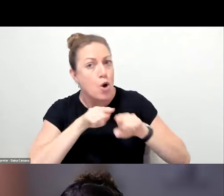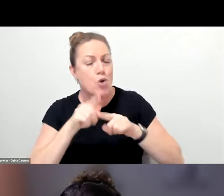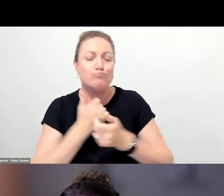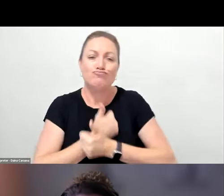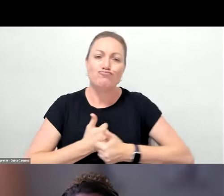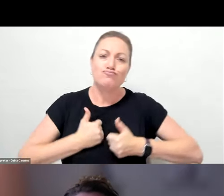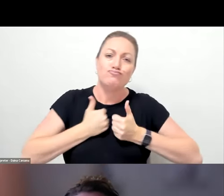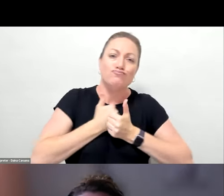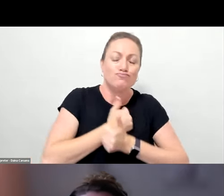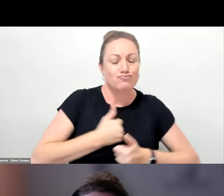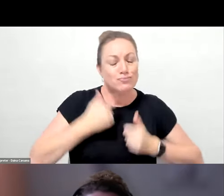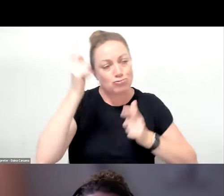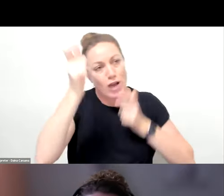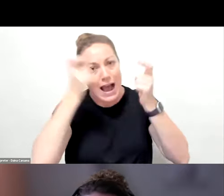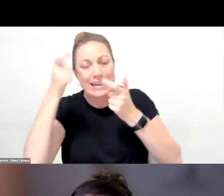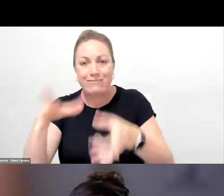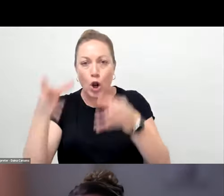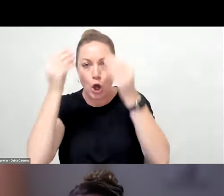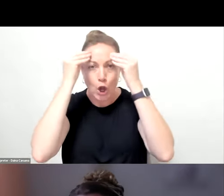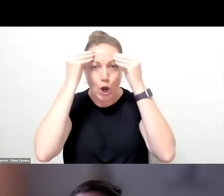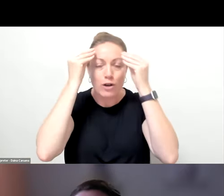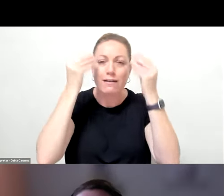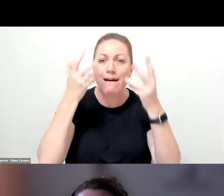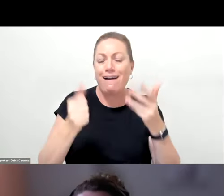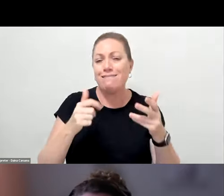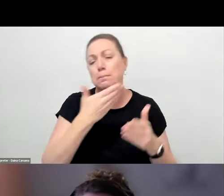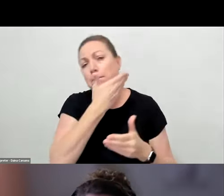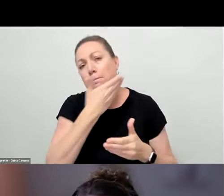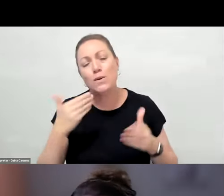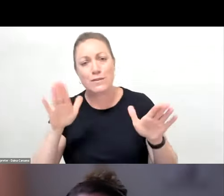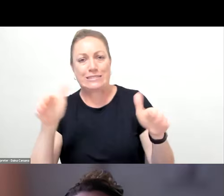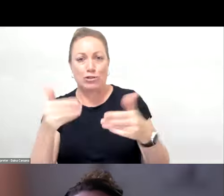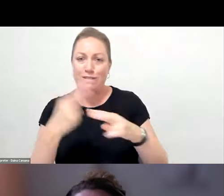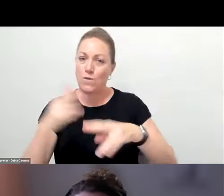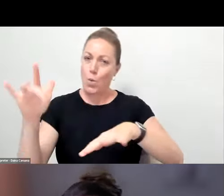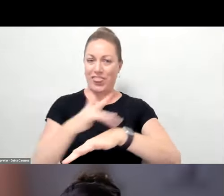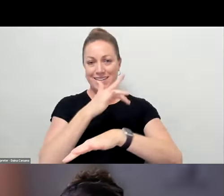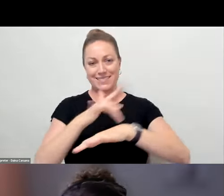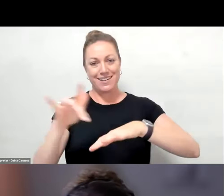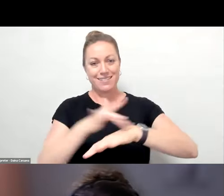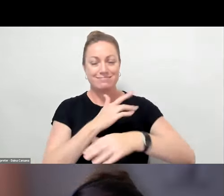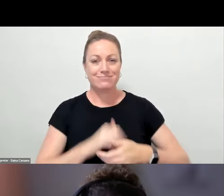creative learning and have this beautiful introduction to theatre and drama.